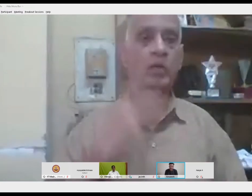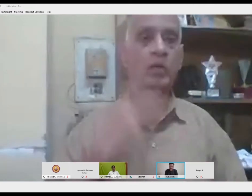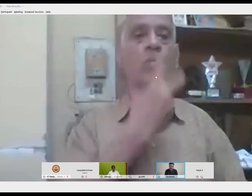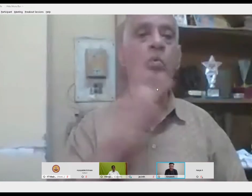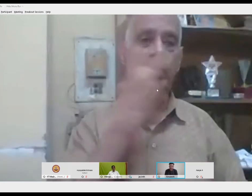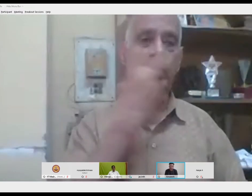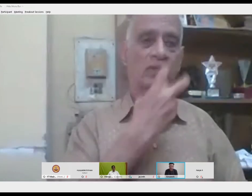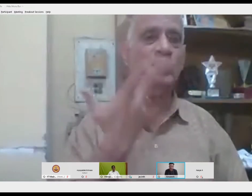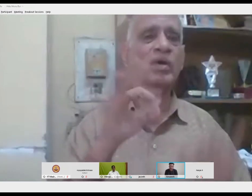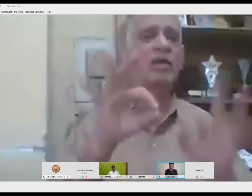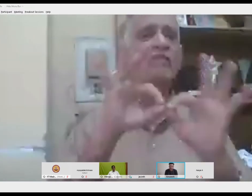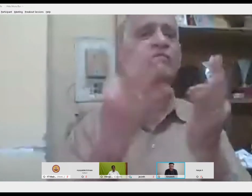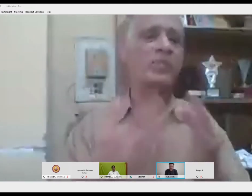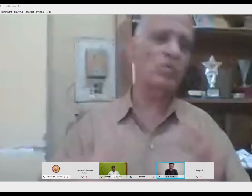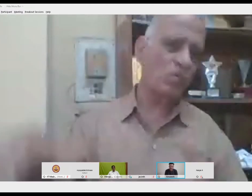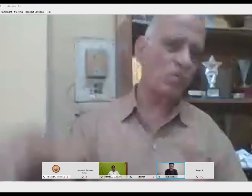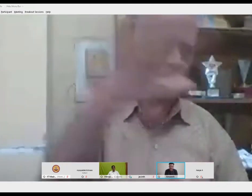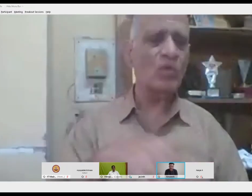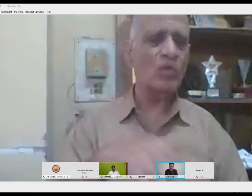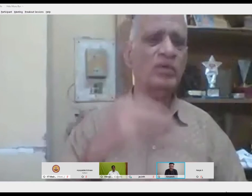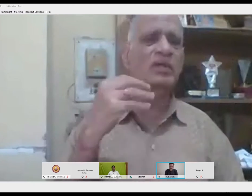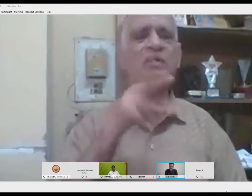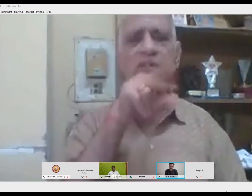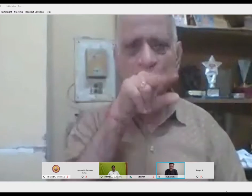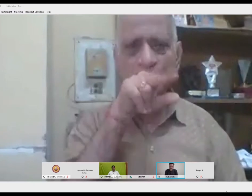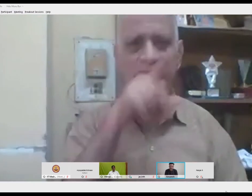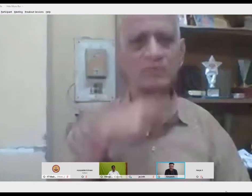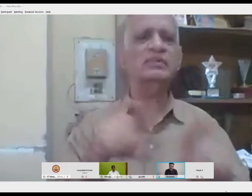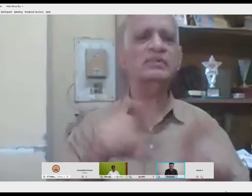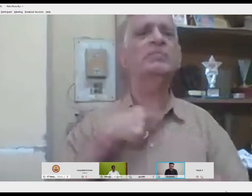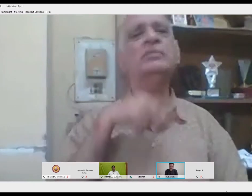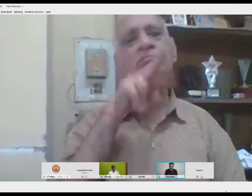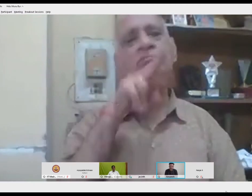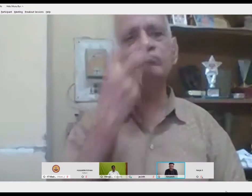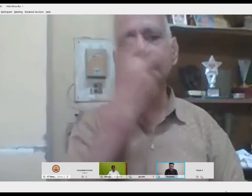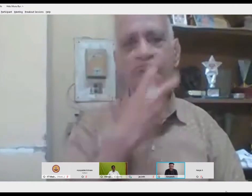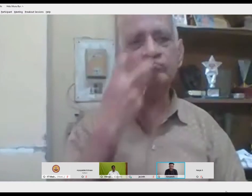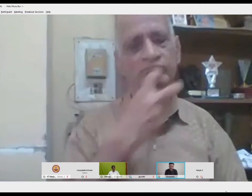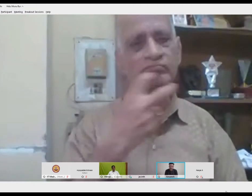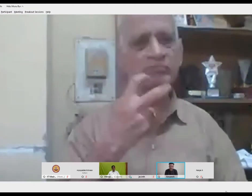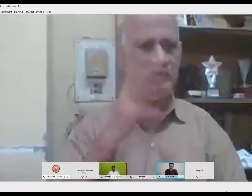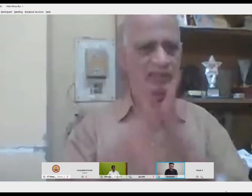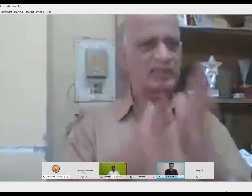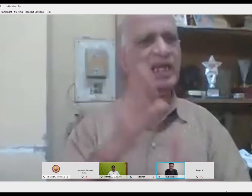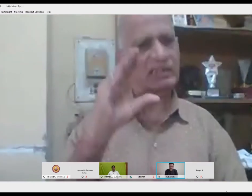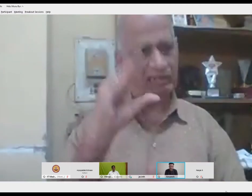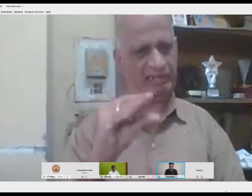know much about sign language because I was used to the oral method